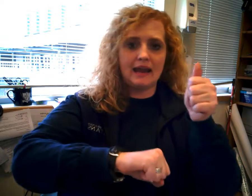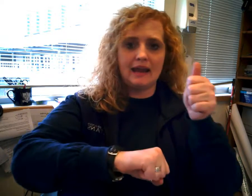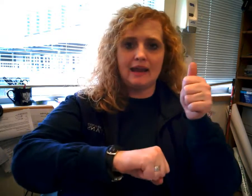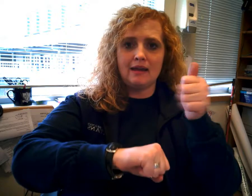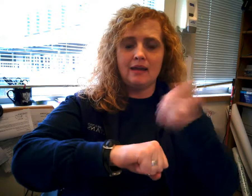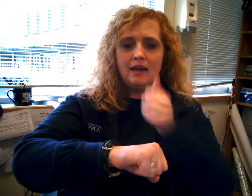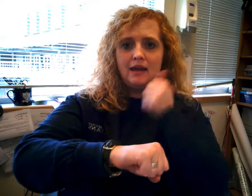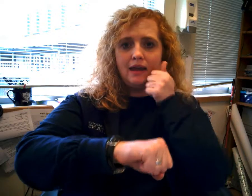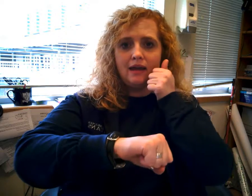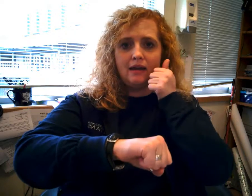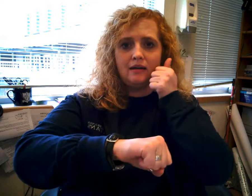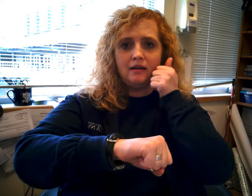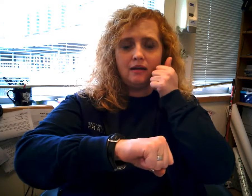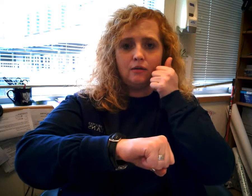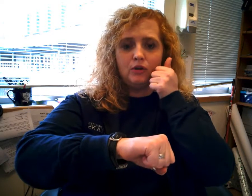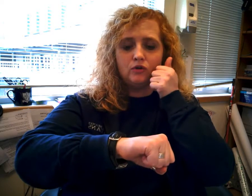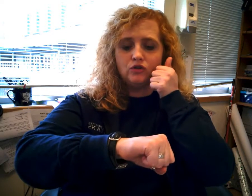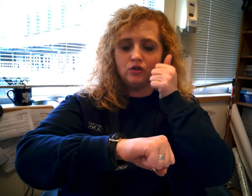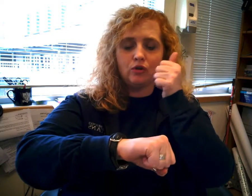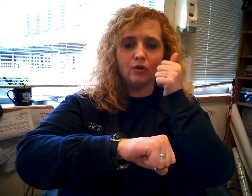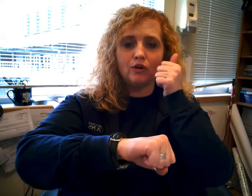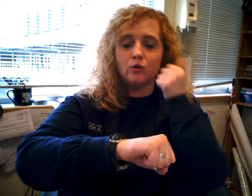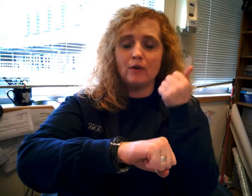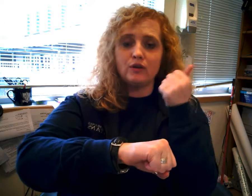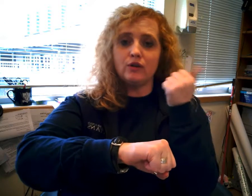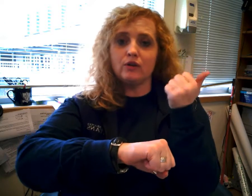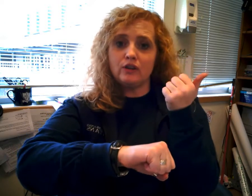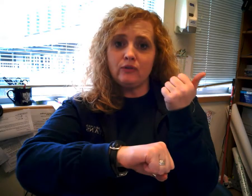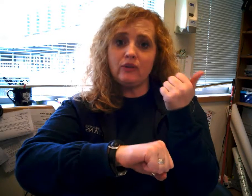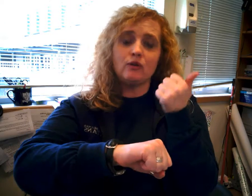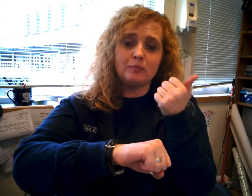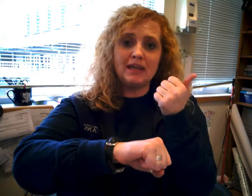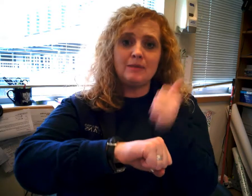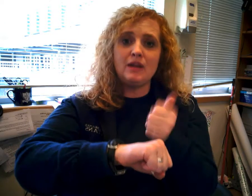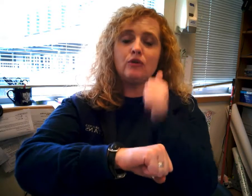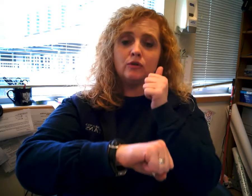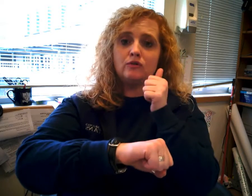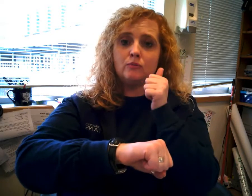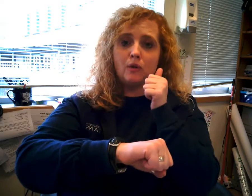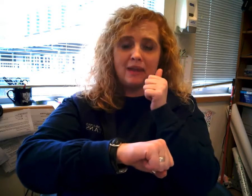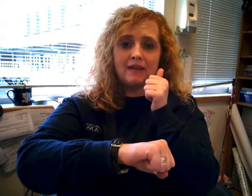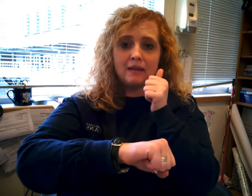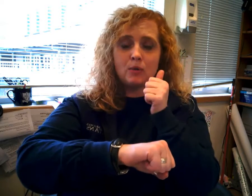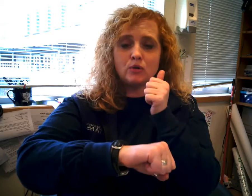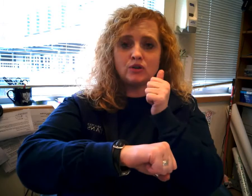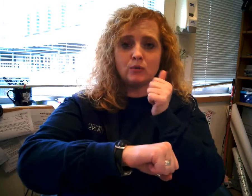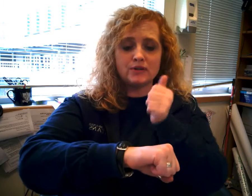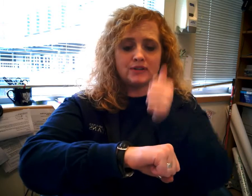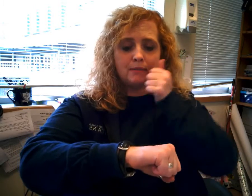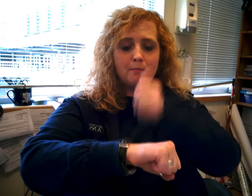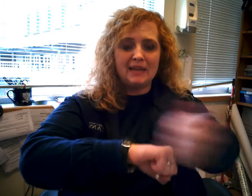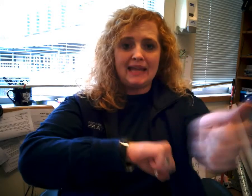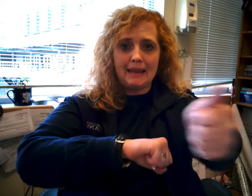A. And, um, you're, you're, whoever you're accusing or blaming, you're making that motion towards them. Blame.